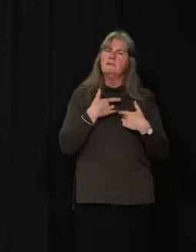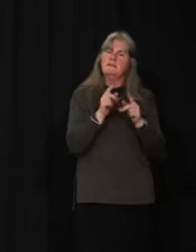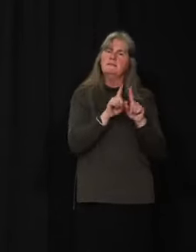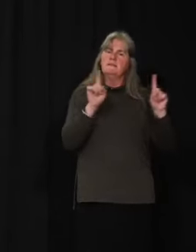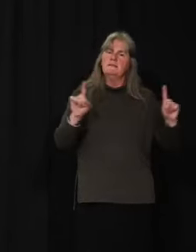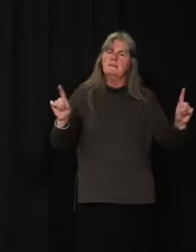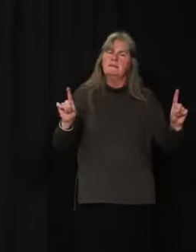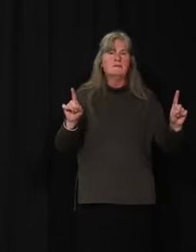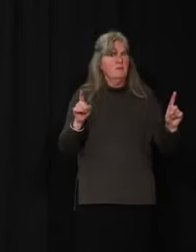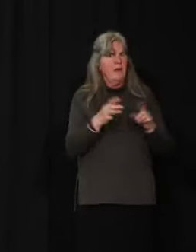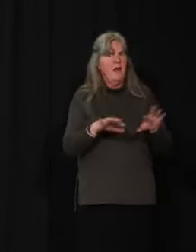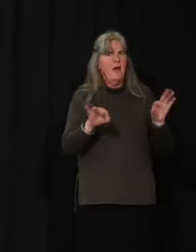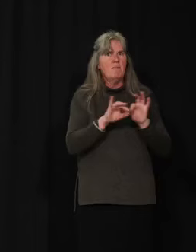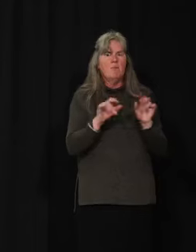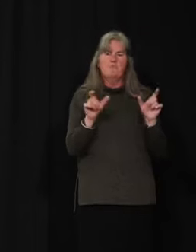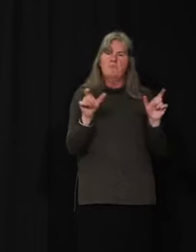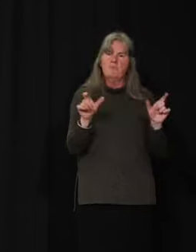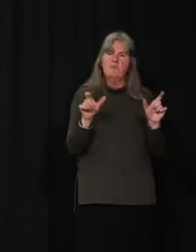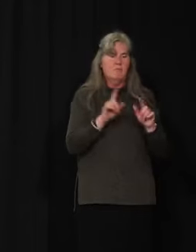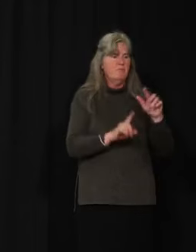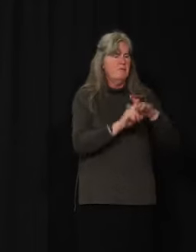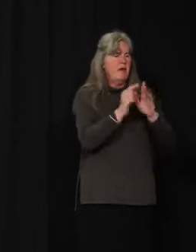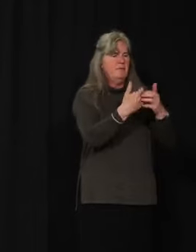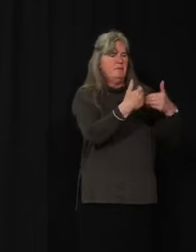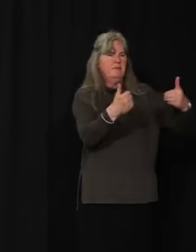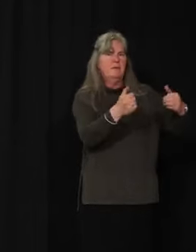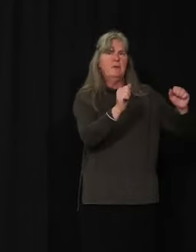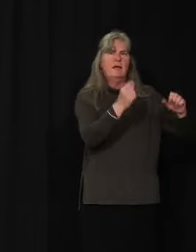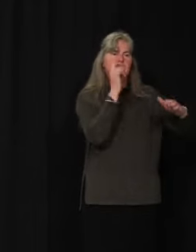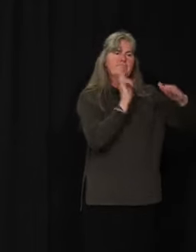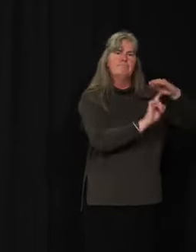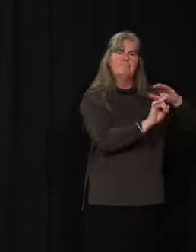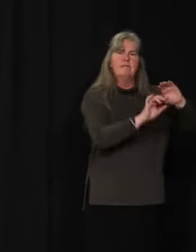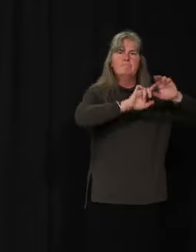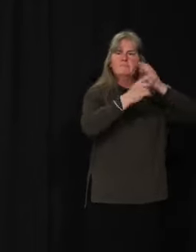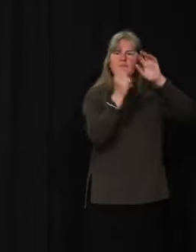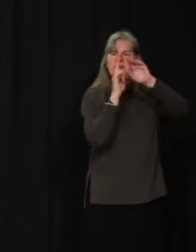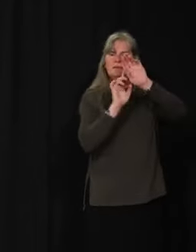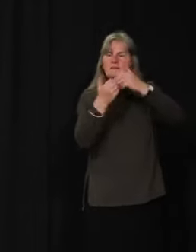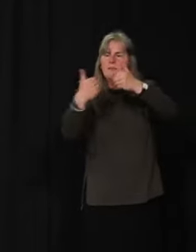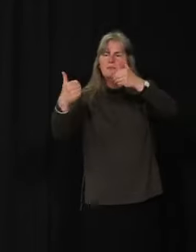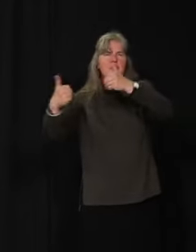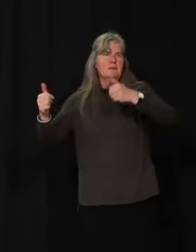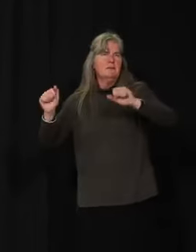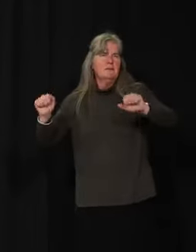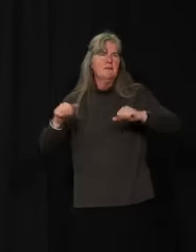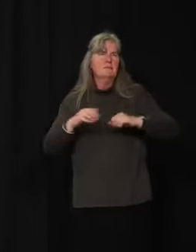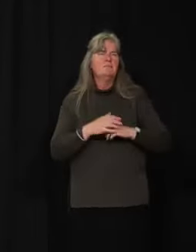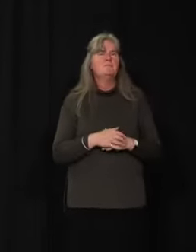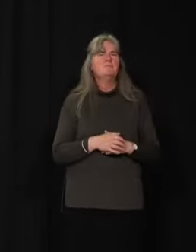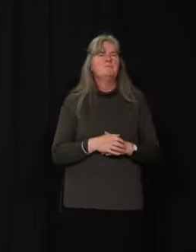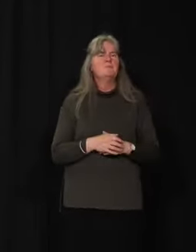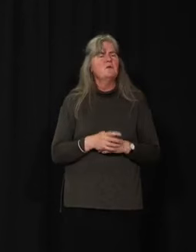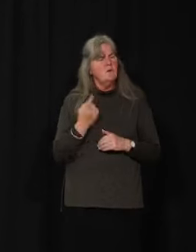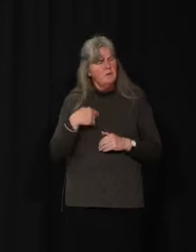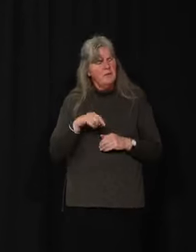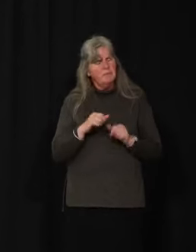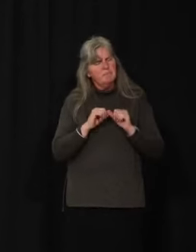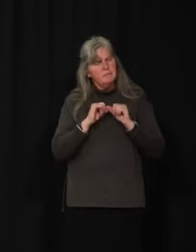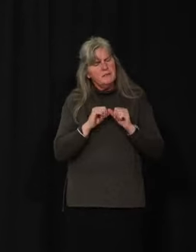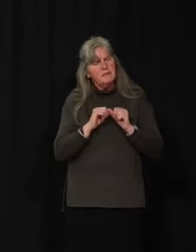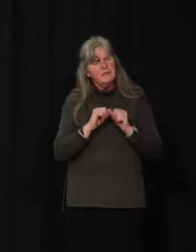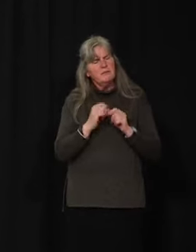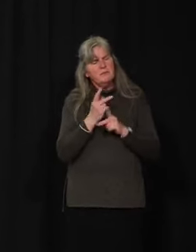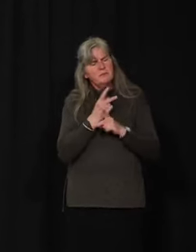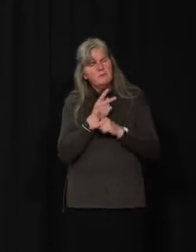need to contain an outbreak. And as always, the Continuing Care Division continues to work very closely in partnership